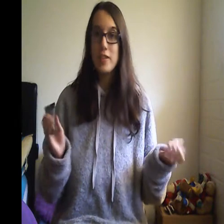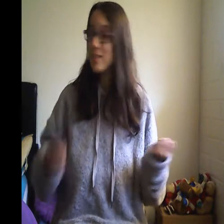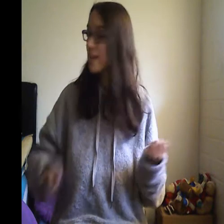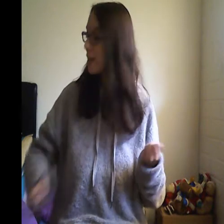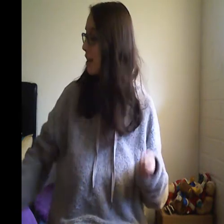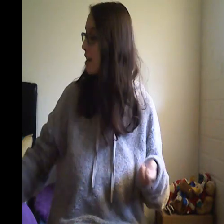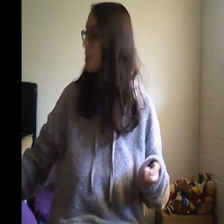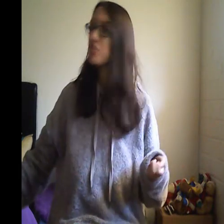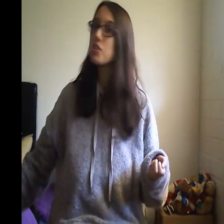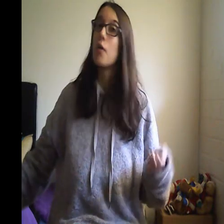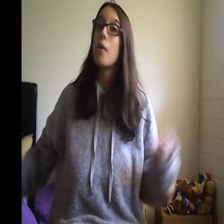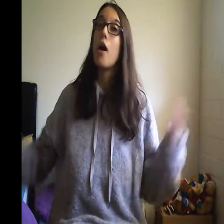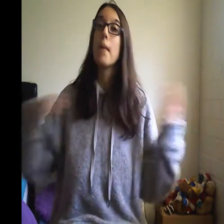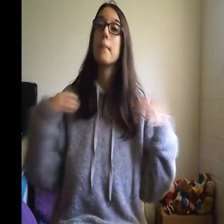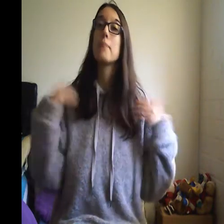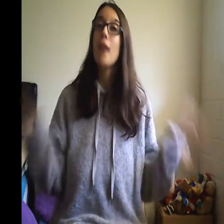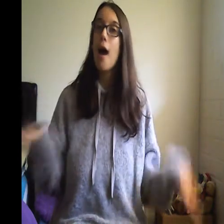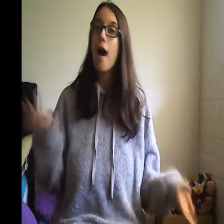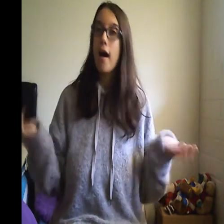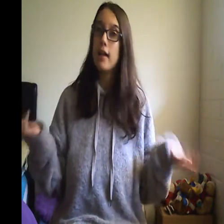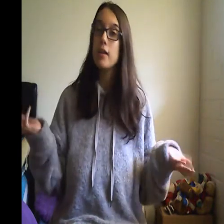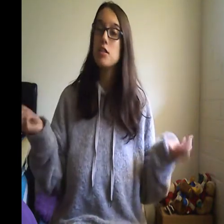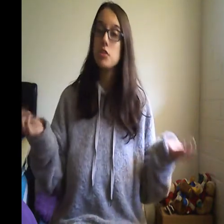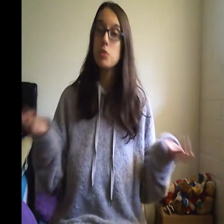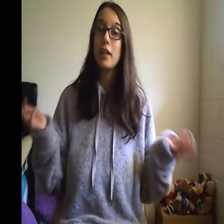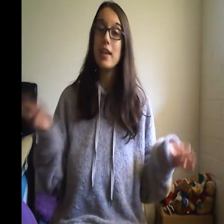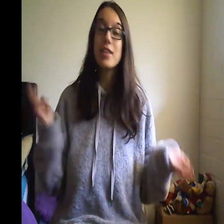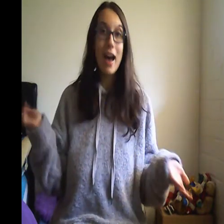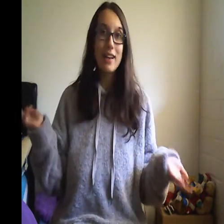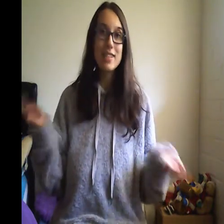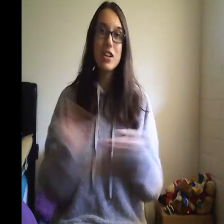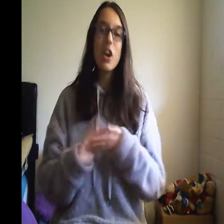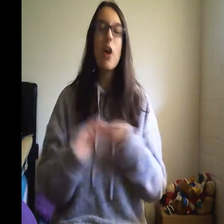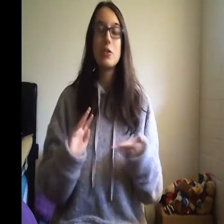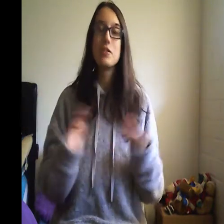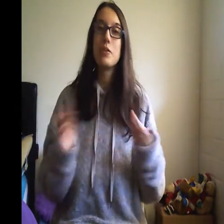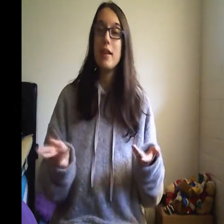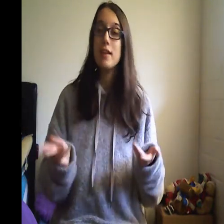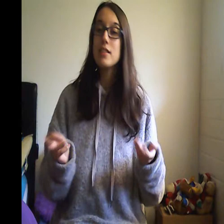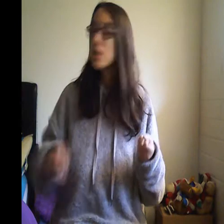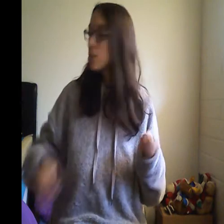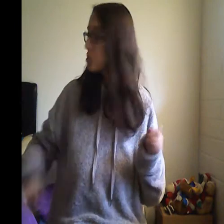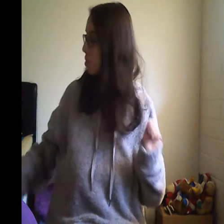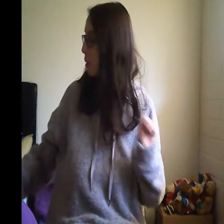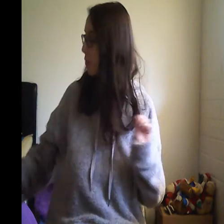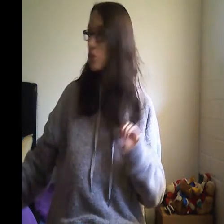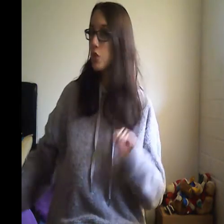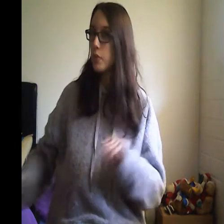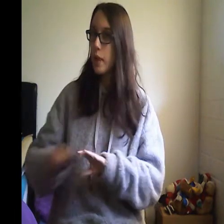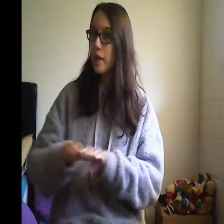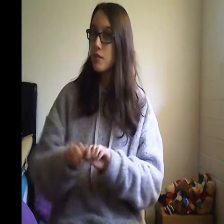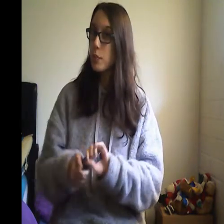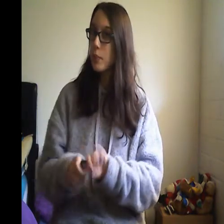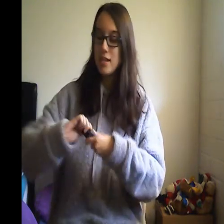so um i do like that also in it so i'm going to show you guys the toothpaste